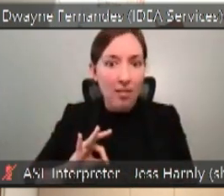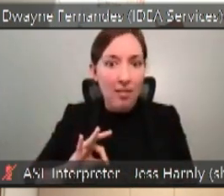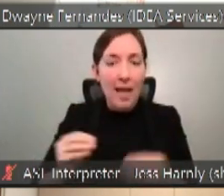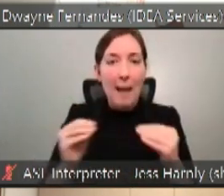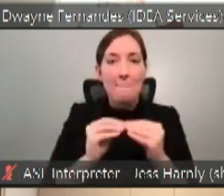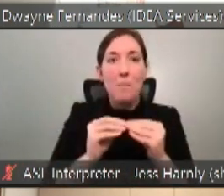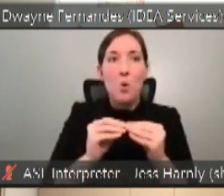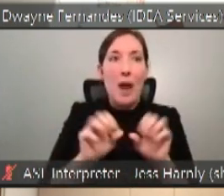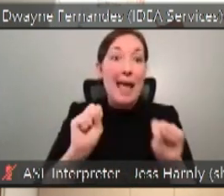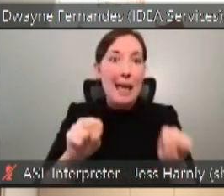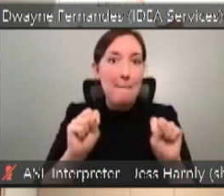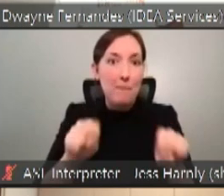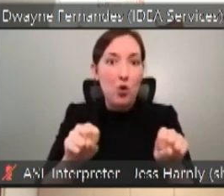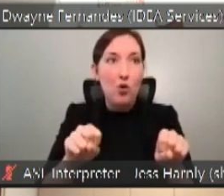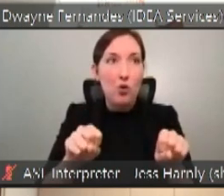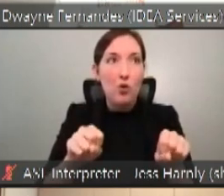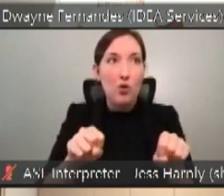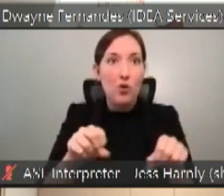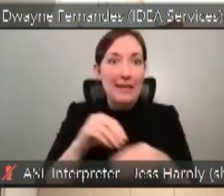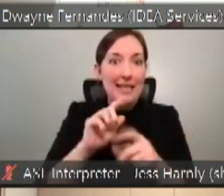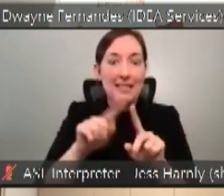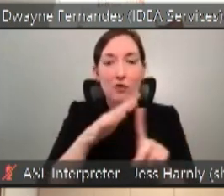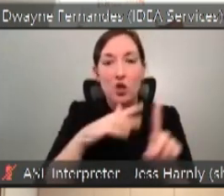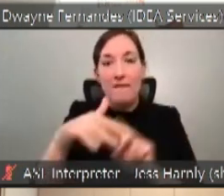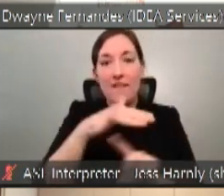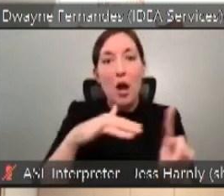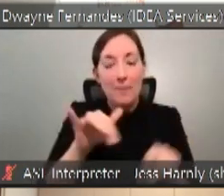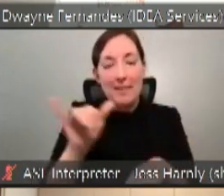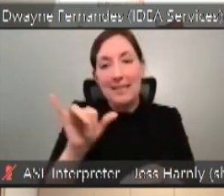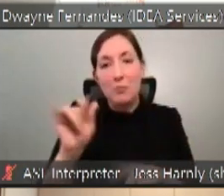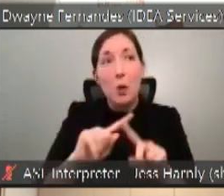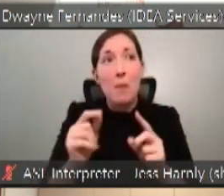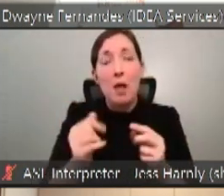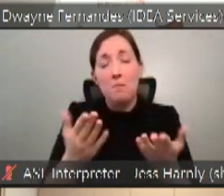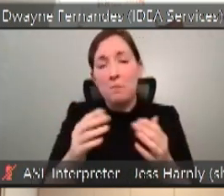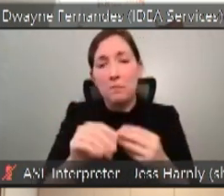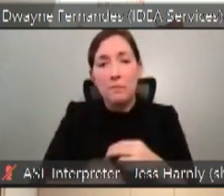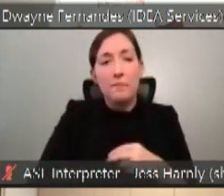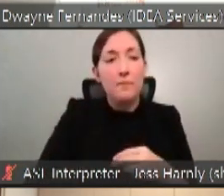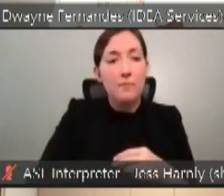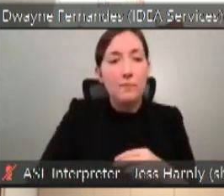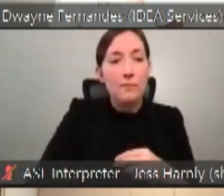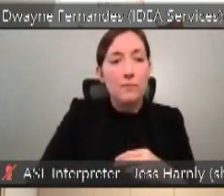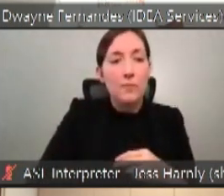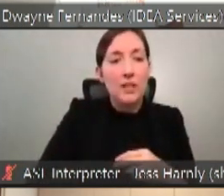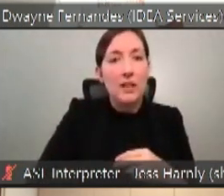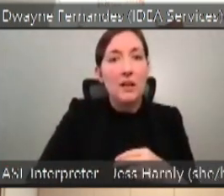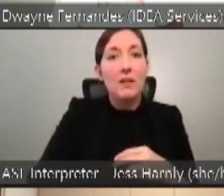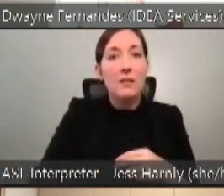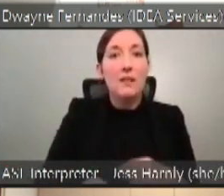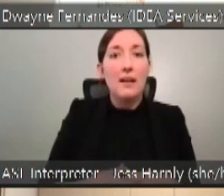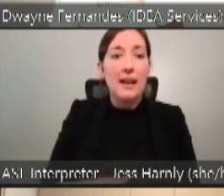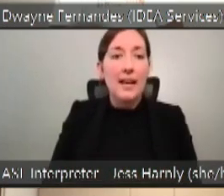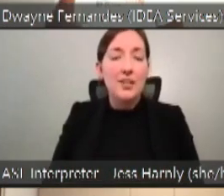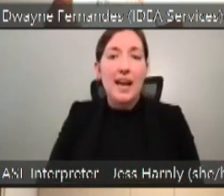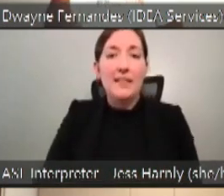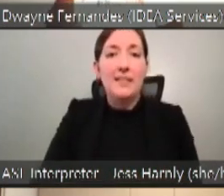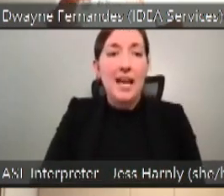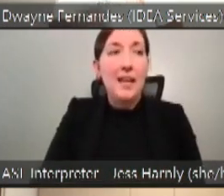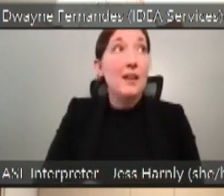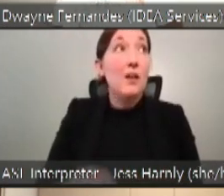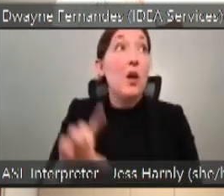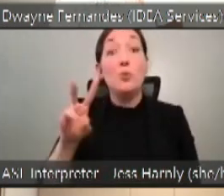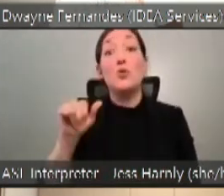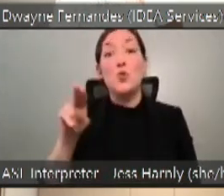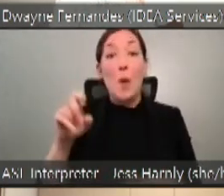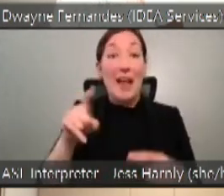and similar. But I'll throw it over to the virtual panelists to see if they have specific inputs. I can take this